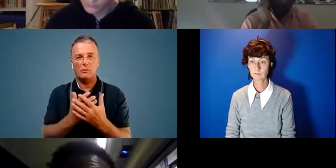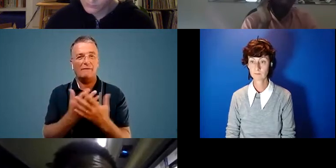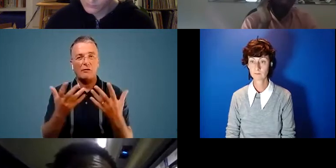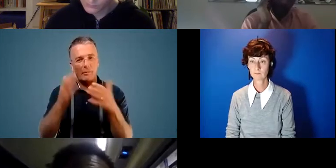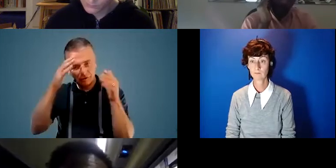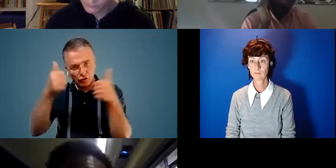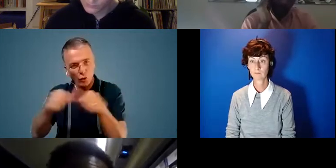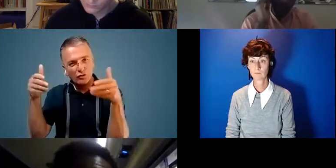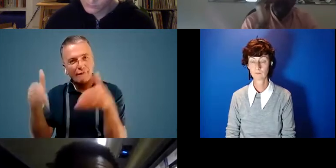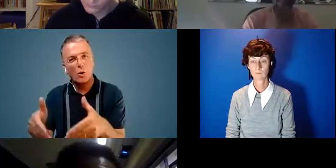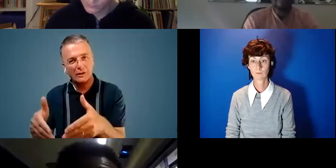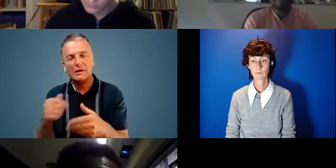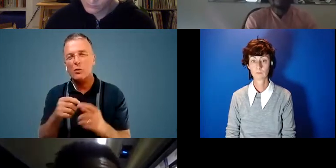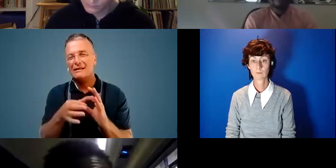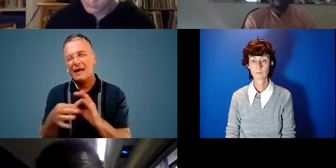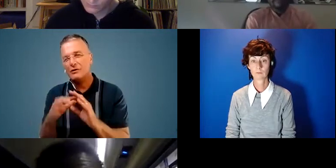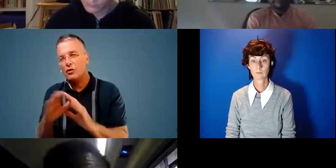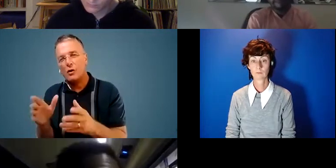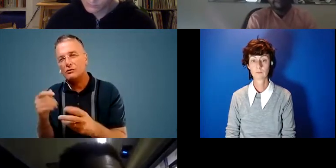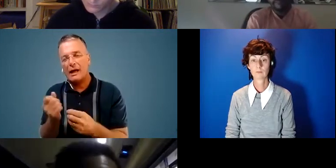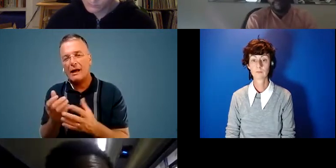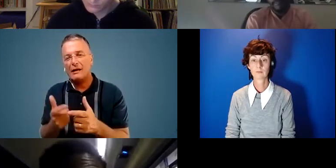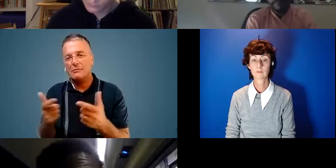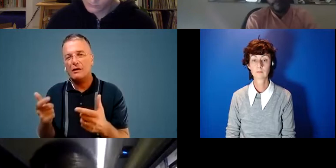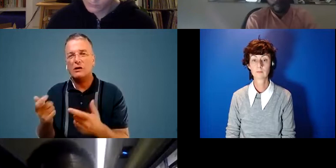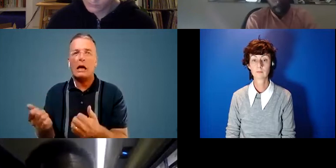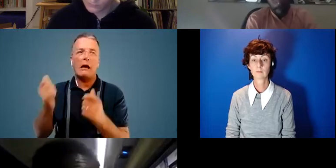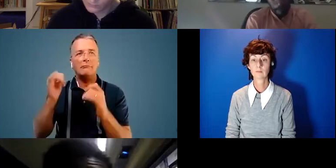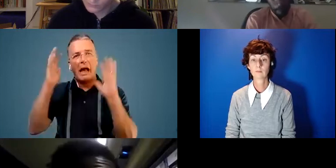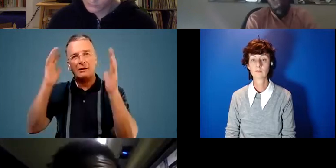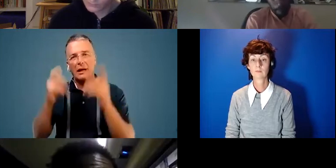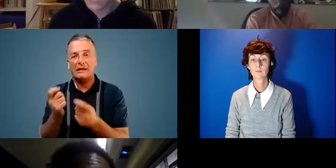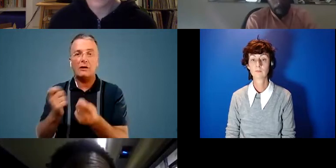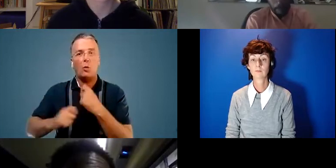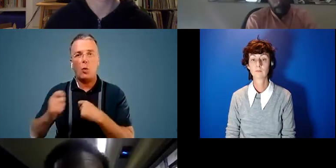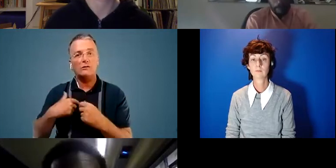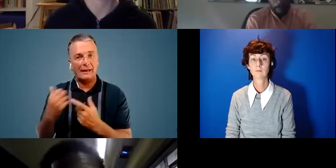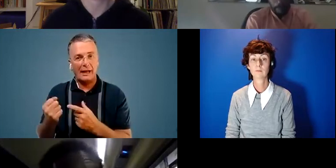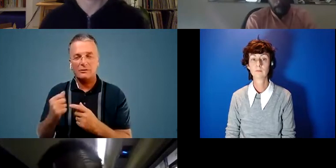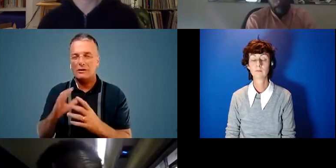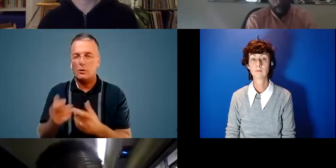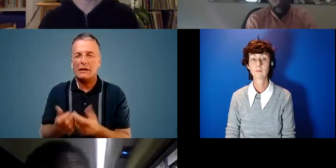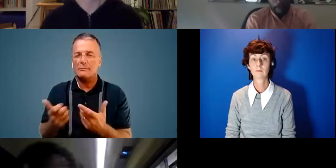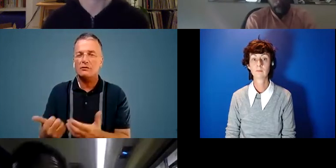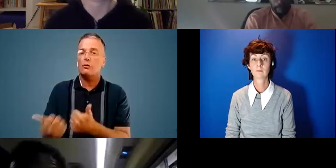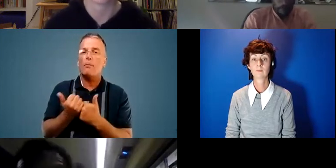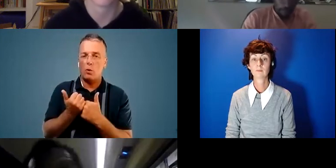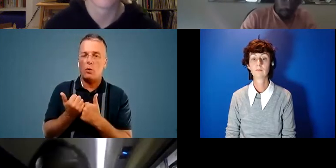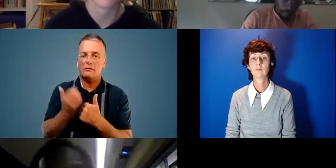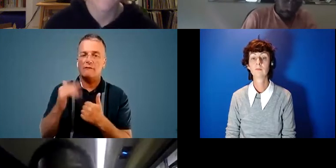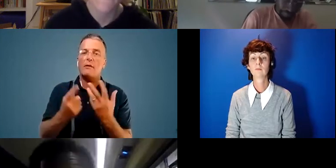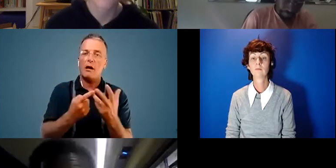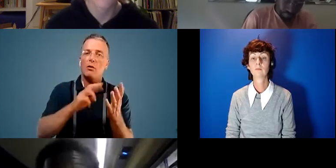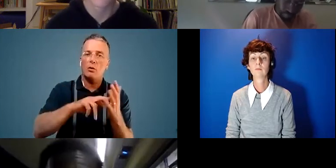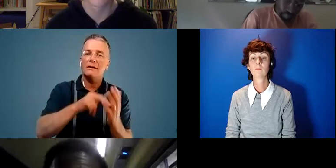focused. We tend not to get as much, despite how many accolades and how much awards we get. We do not get as much support from other